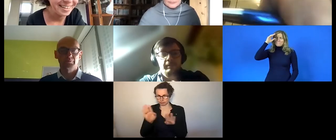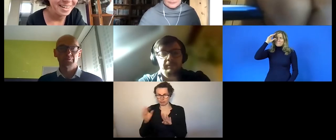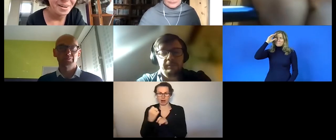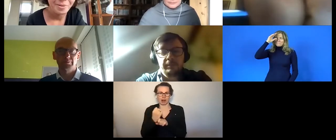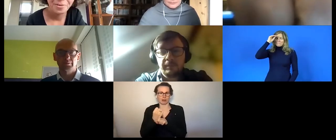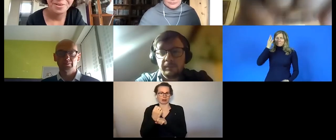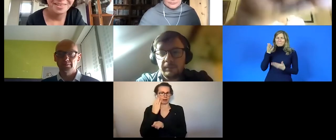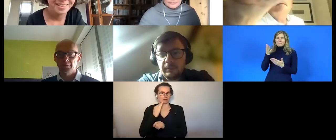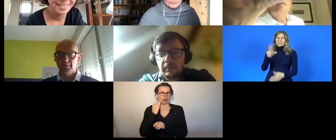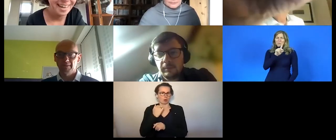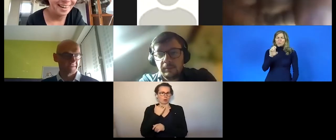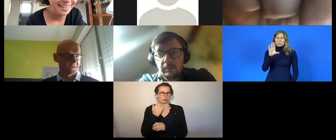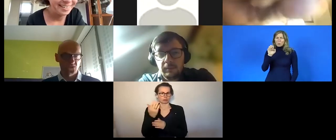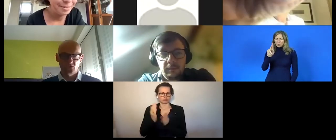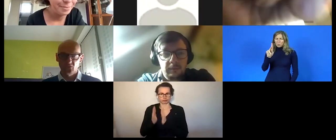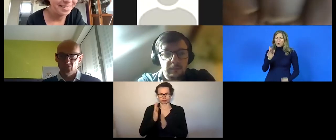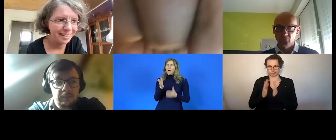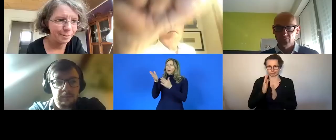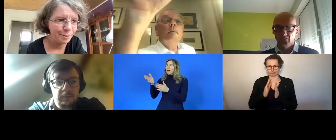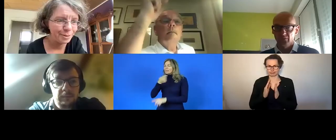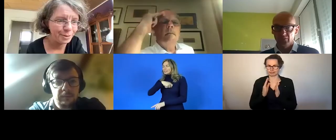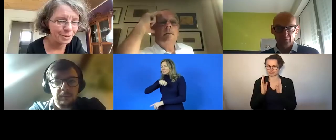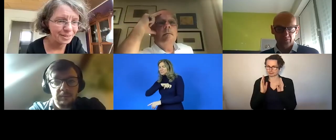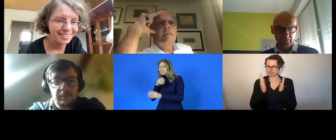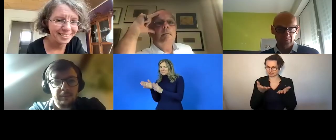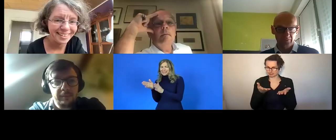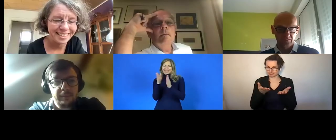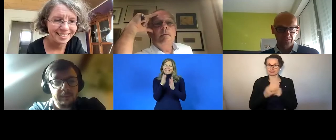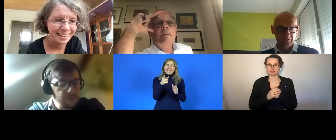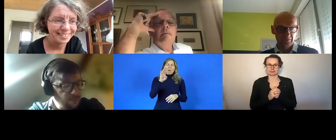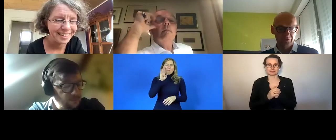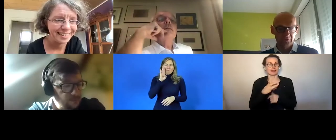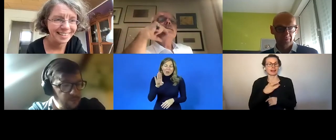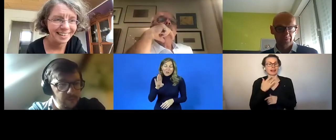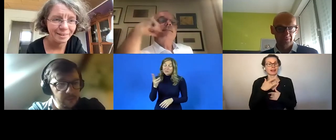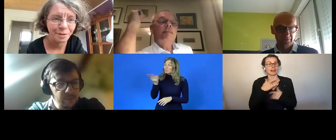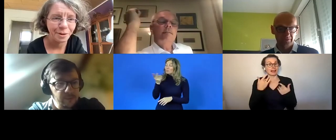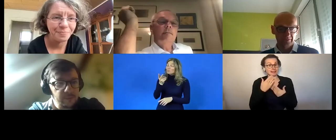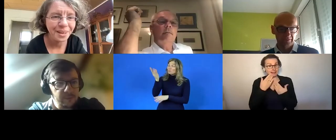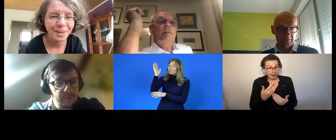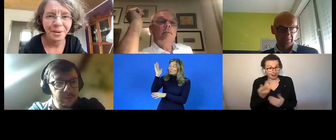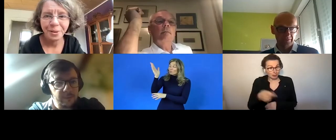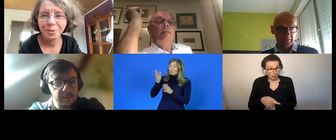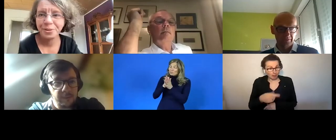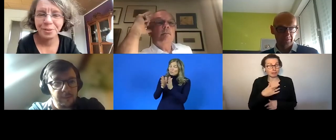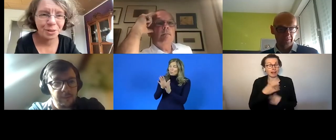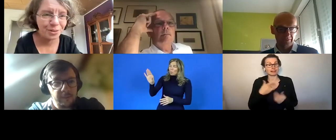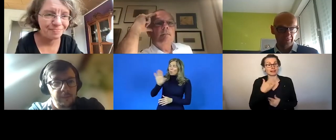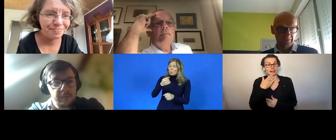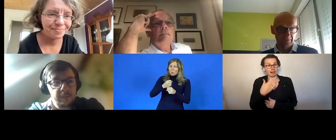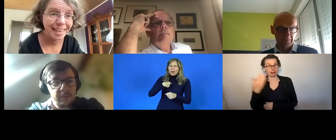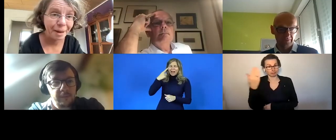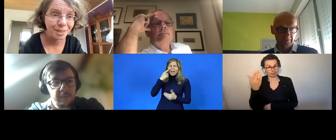belgium and i'm sure that you will be reporting on your work mr servia i think you wanted to start